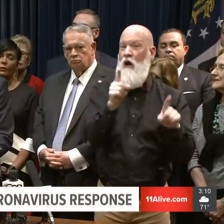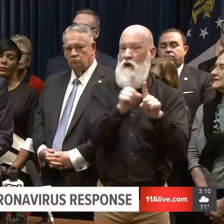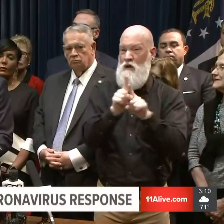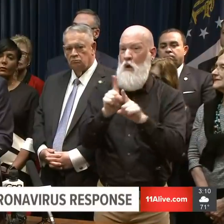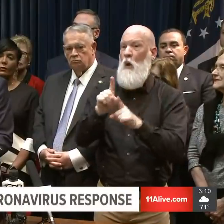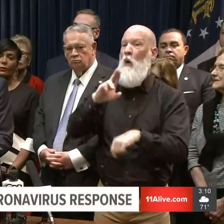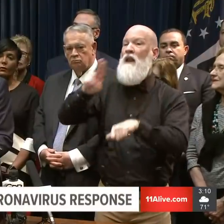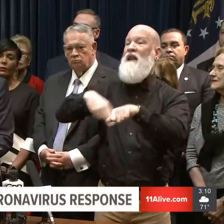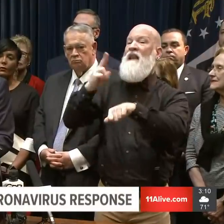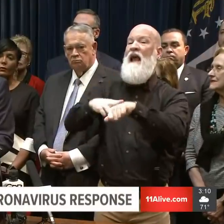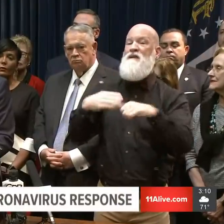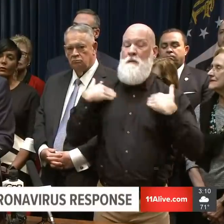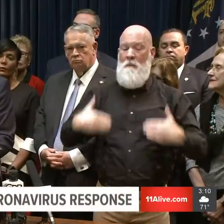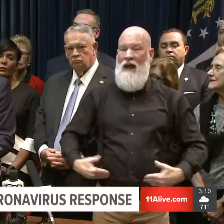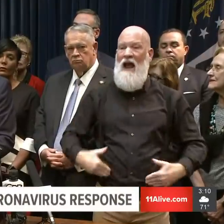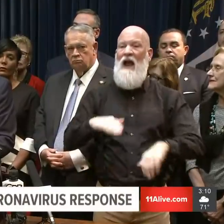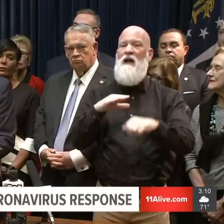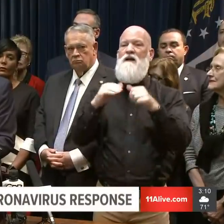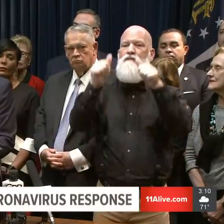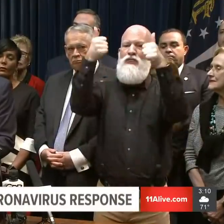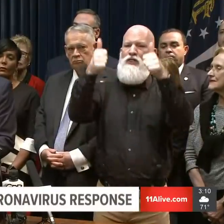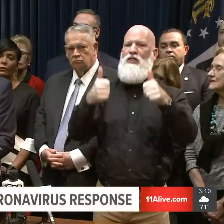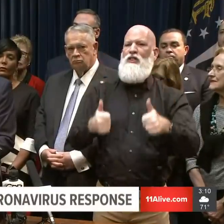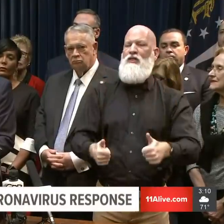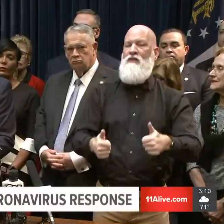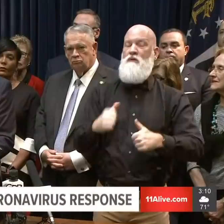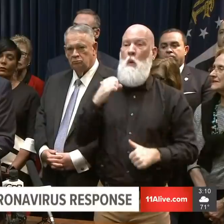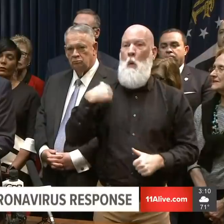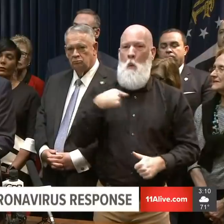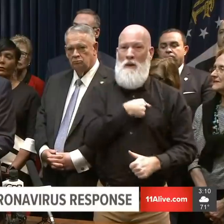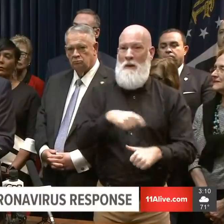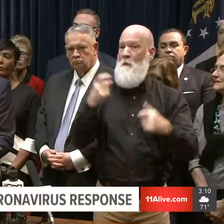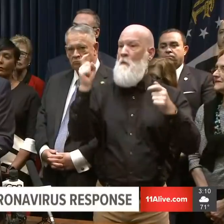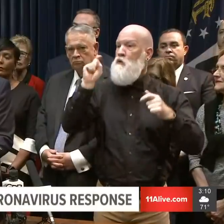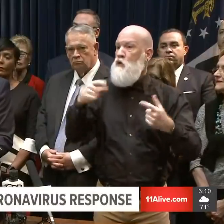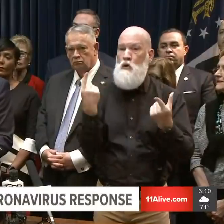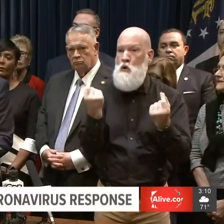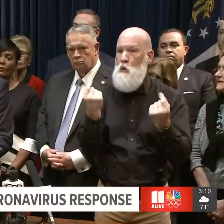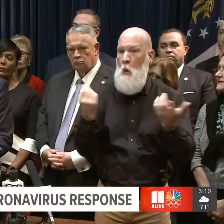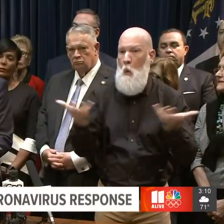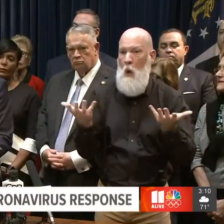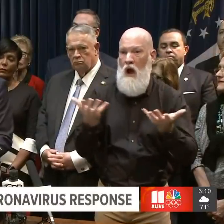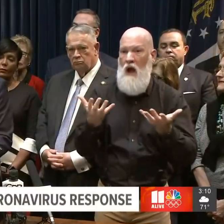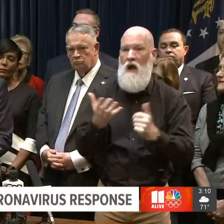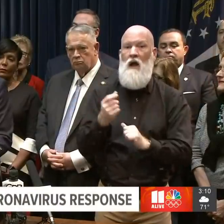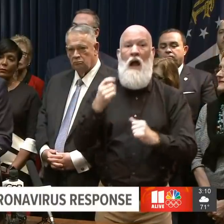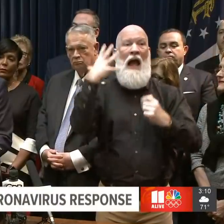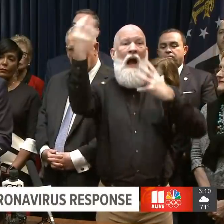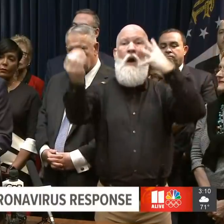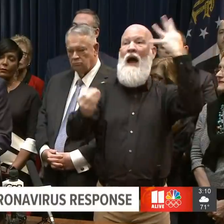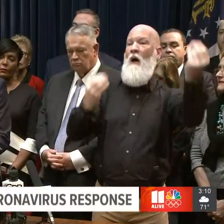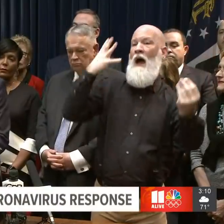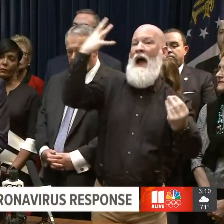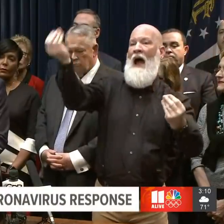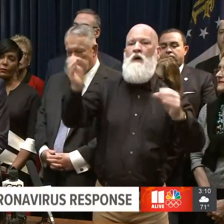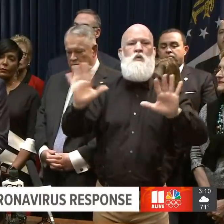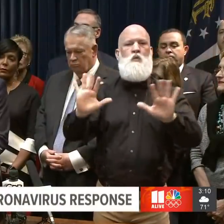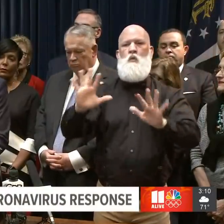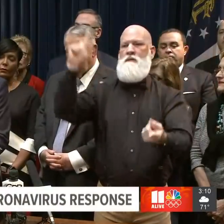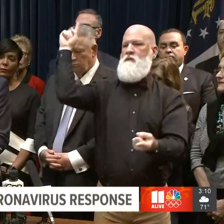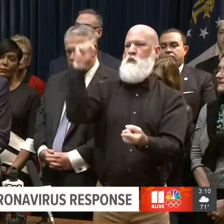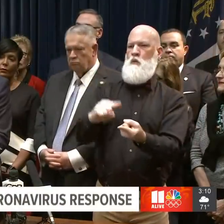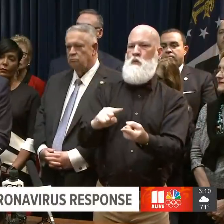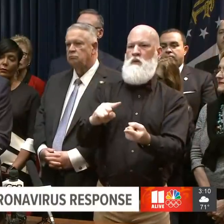limit their exposure to the public for the foreseeable future. Health officials are now telling us that these vulnerable